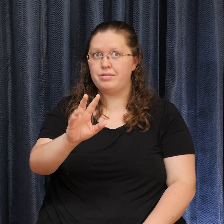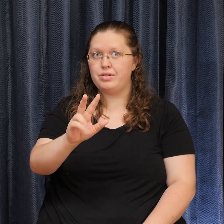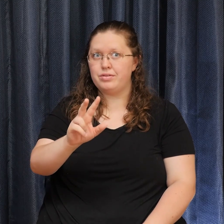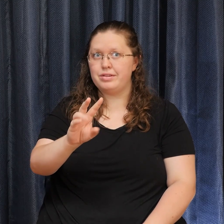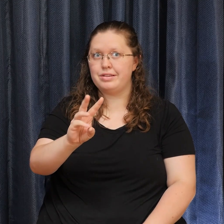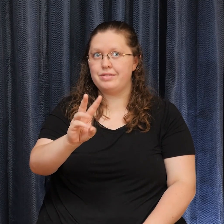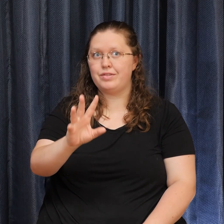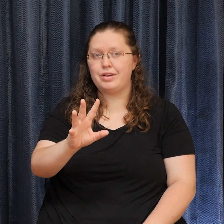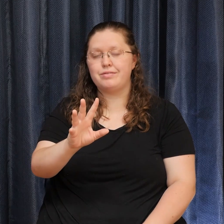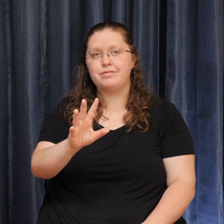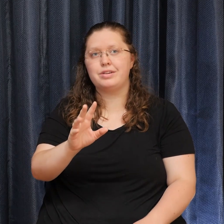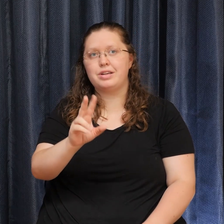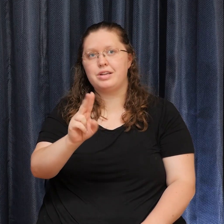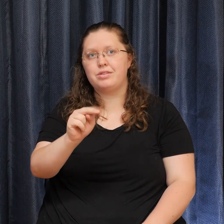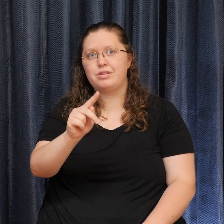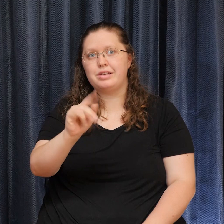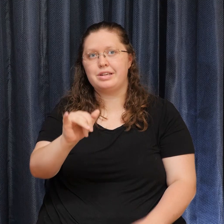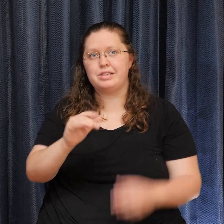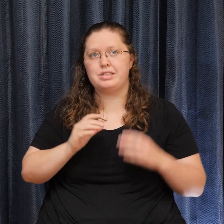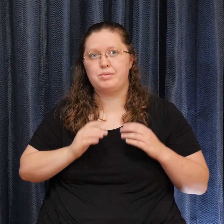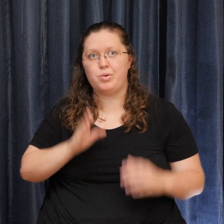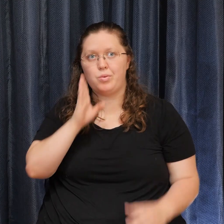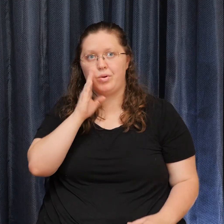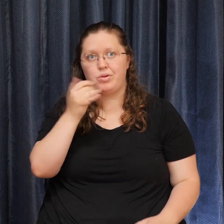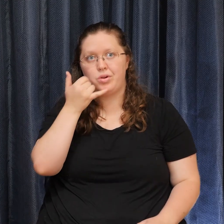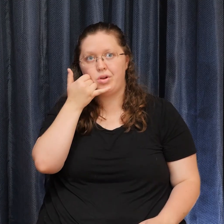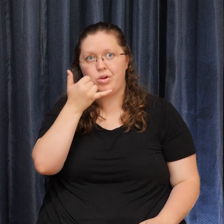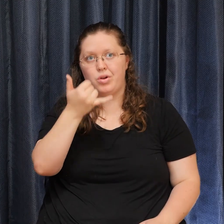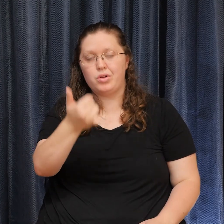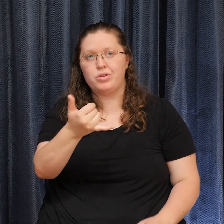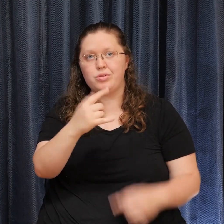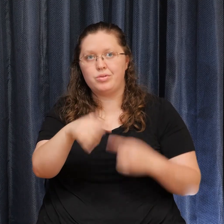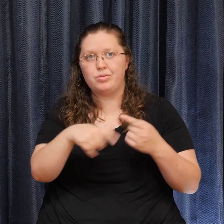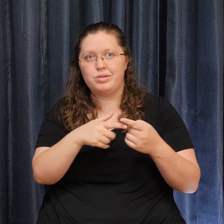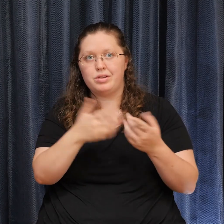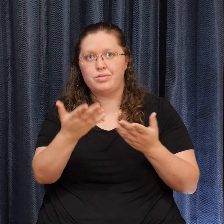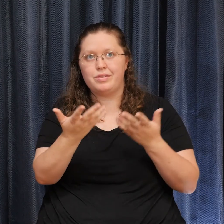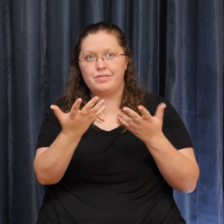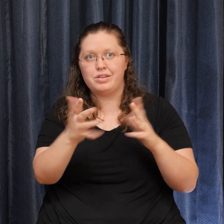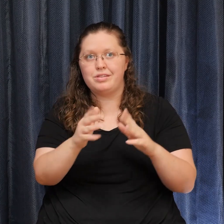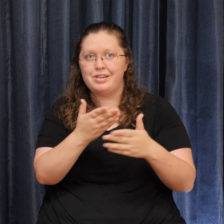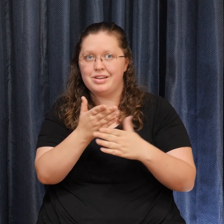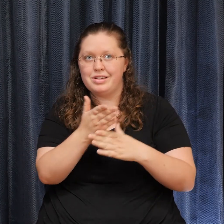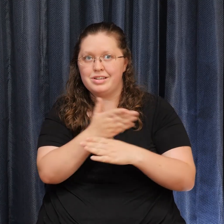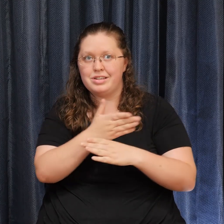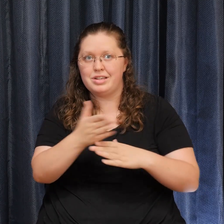Share a prayer with you. 512-814-5365. Thank you.